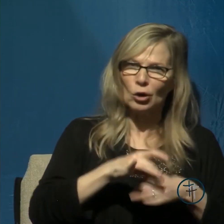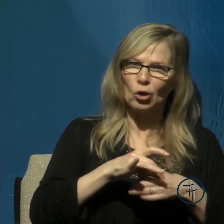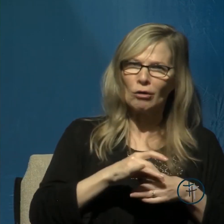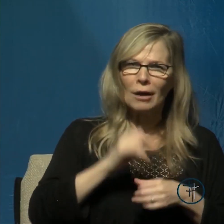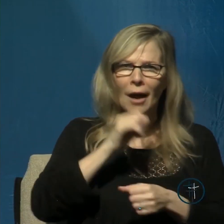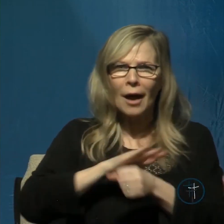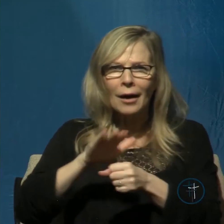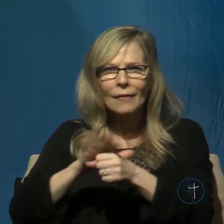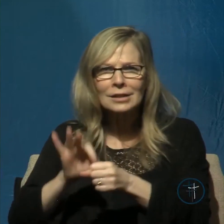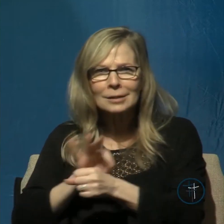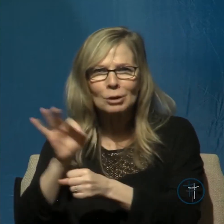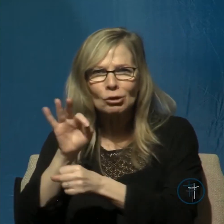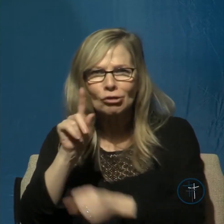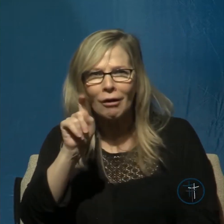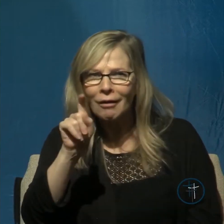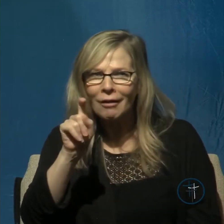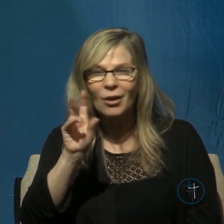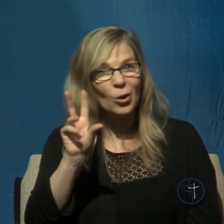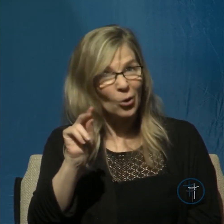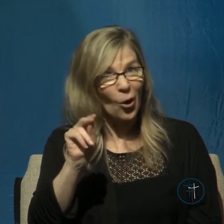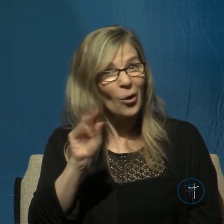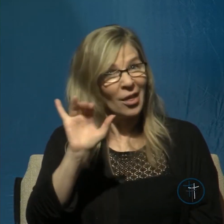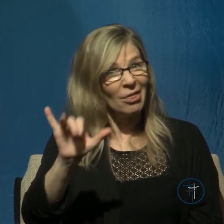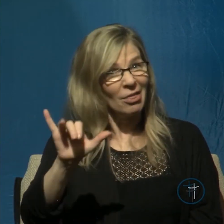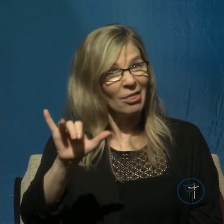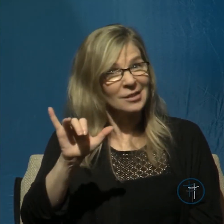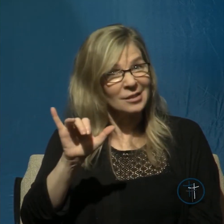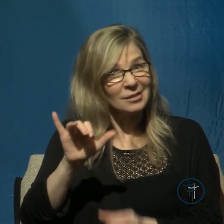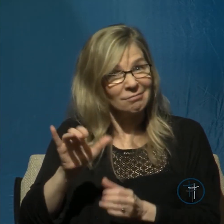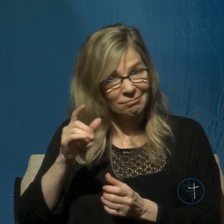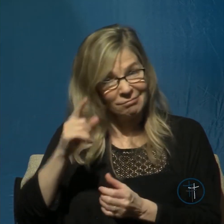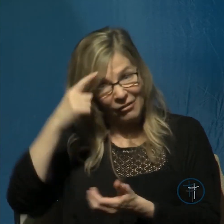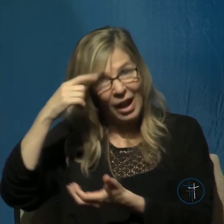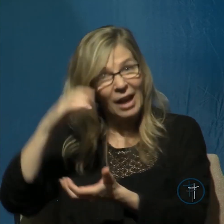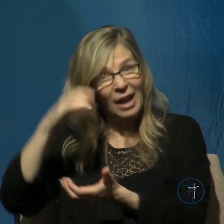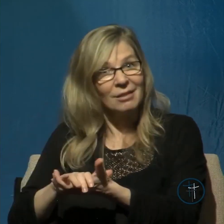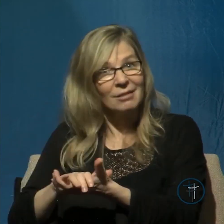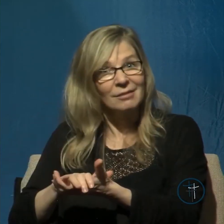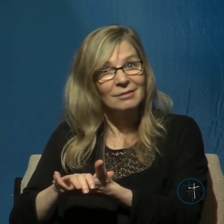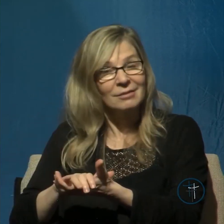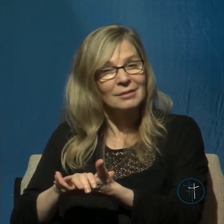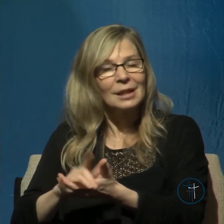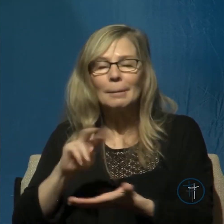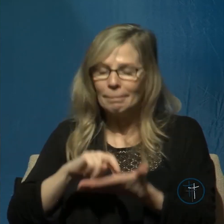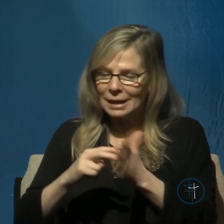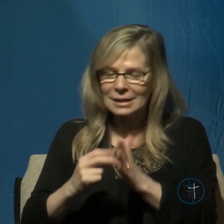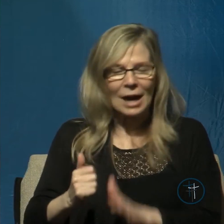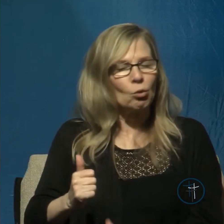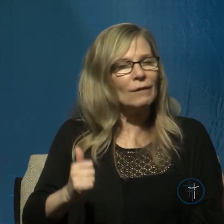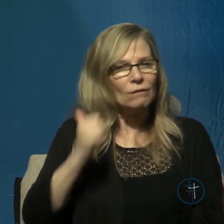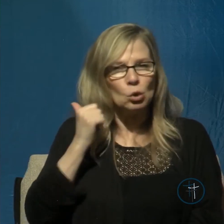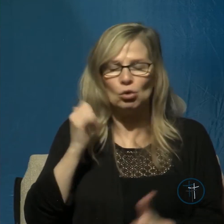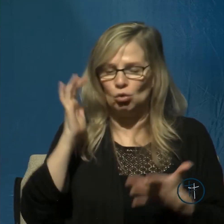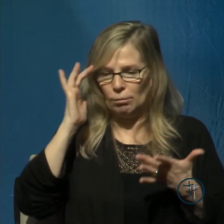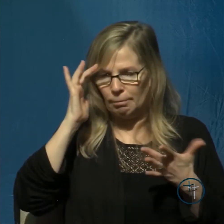it's the very essence of faith faith is a refusal to panic come what may